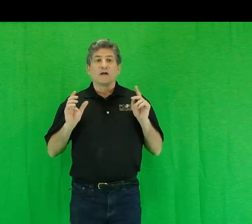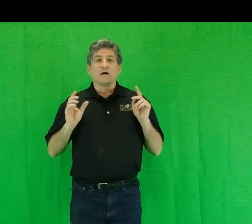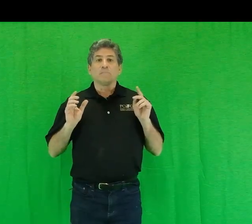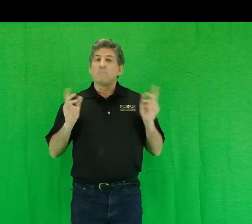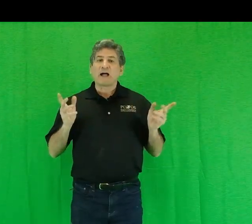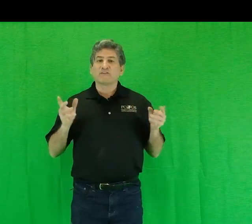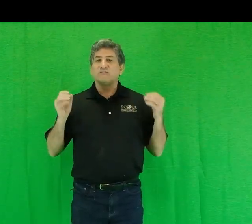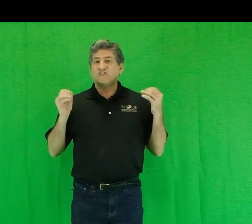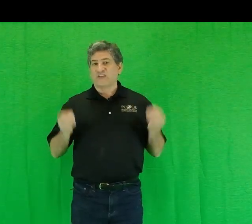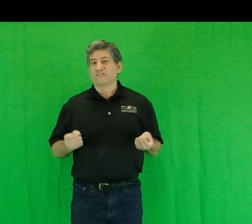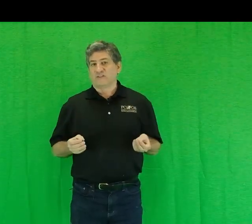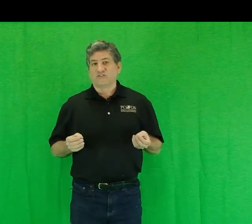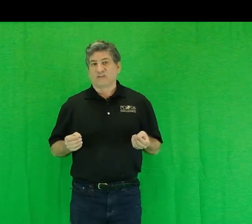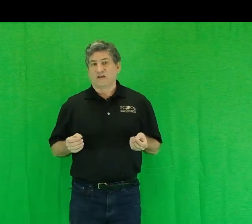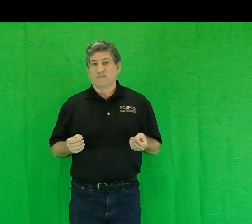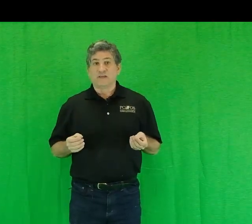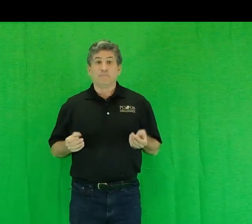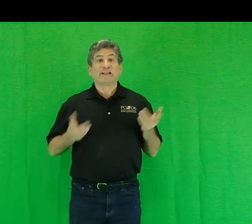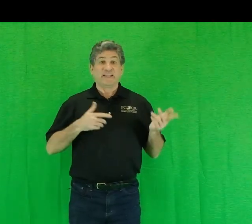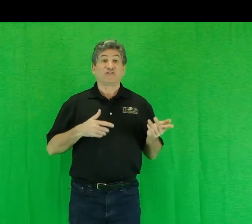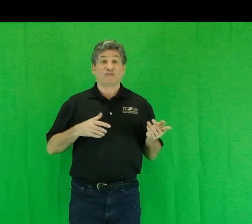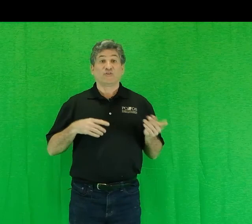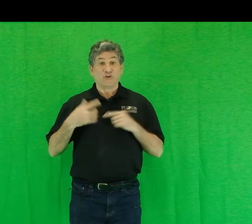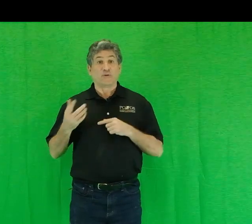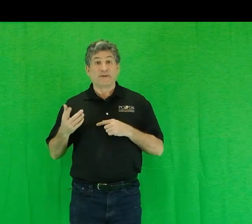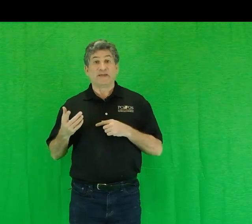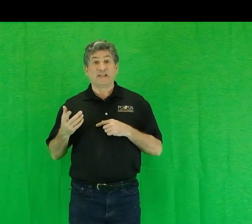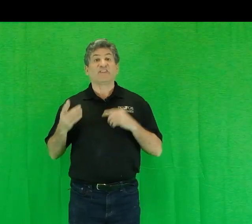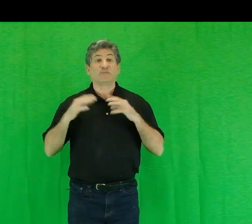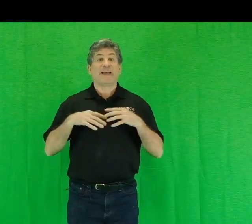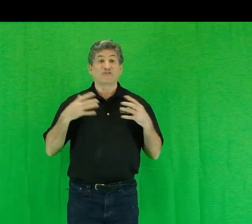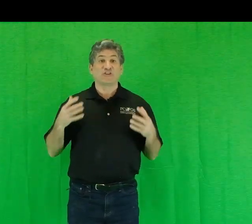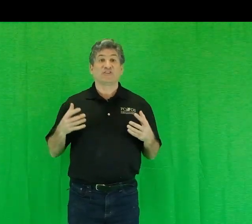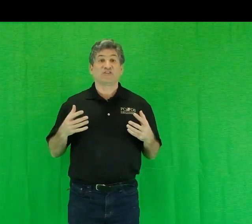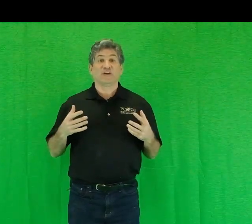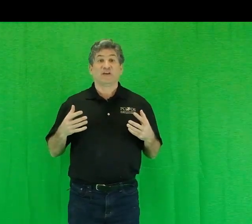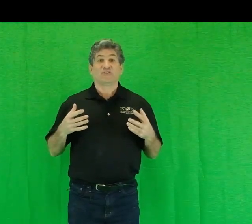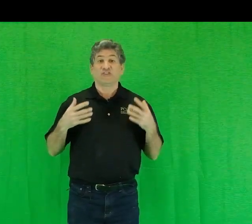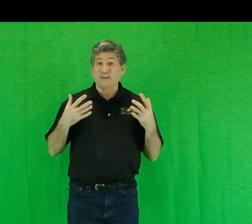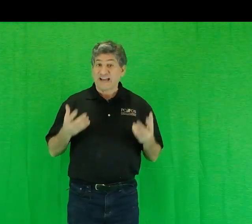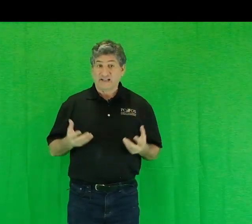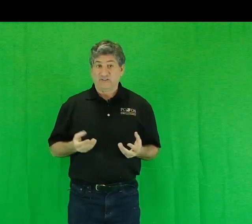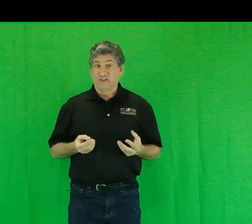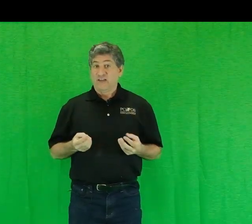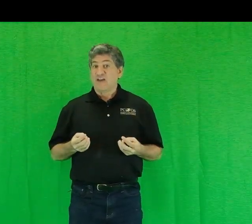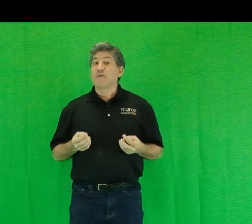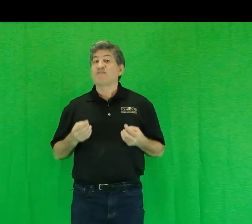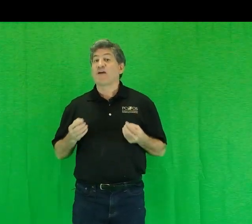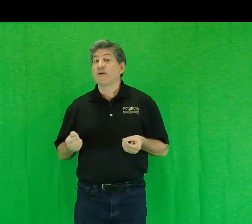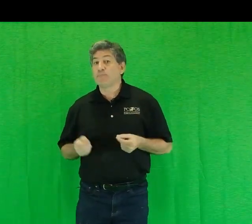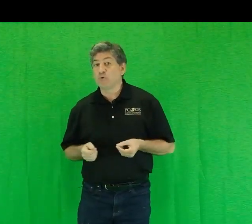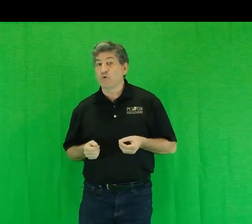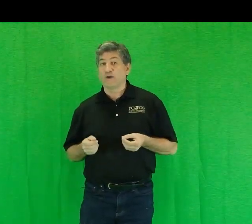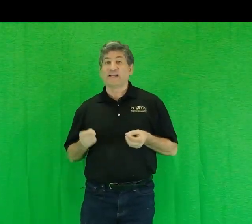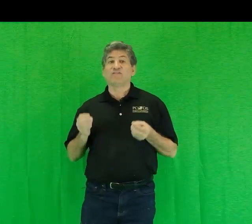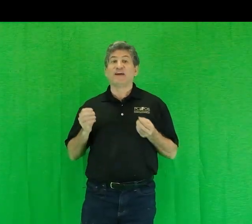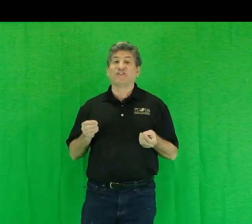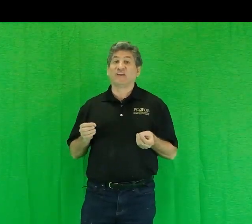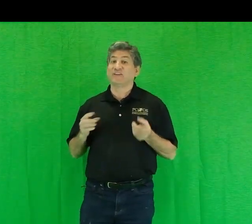Modern descendants of the Middle Eastern European expansionist societies have been very poor at investing in